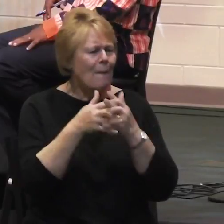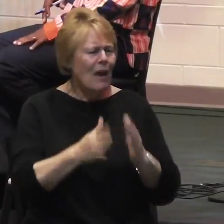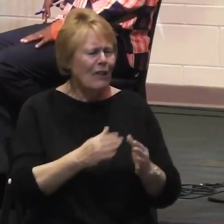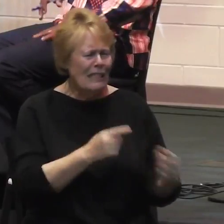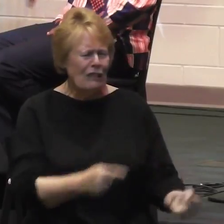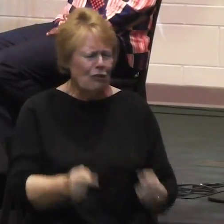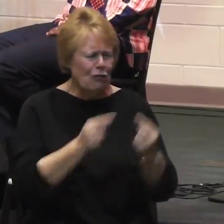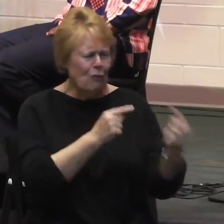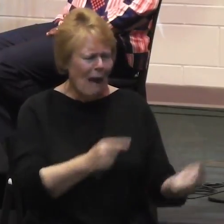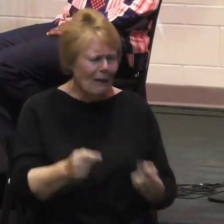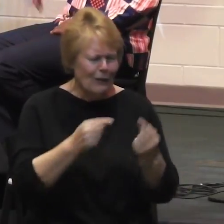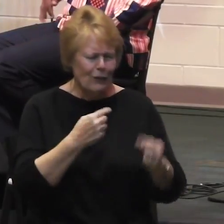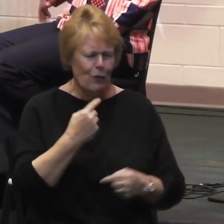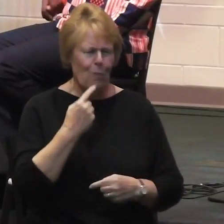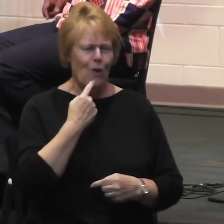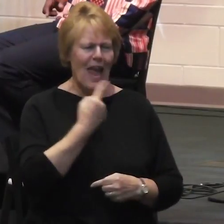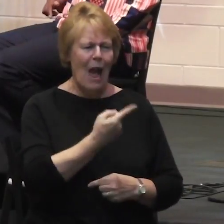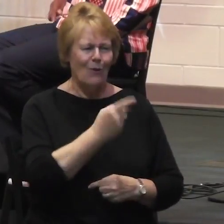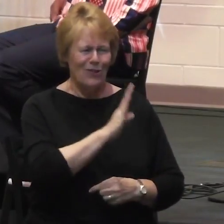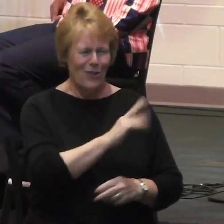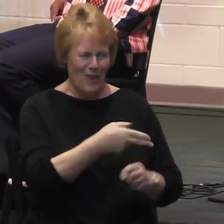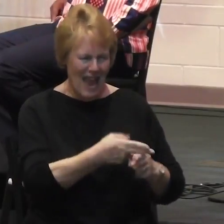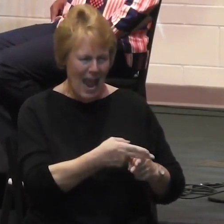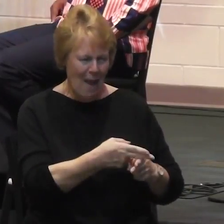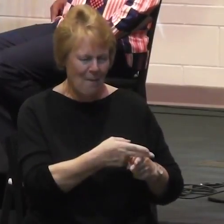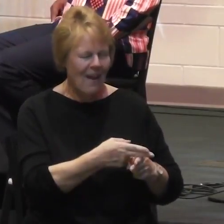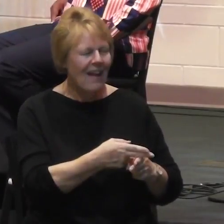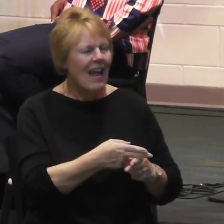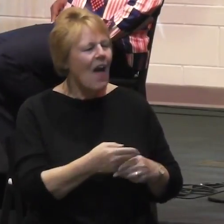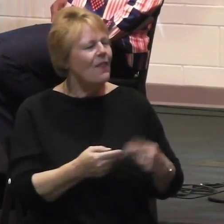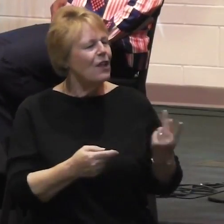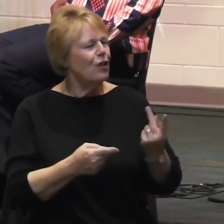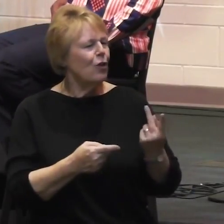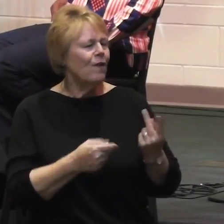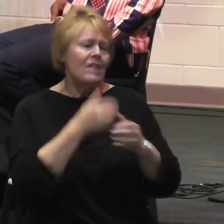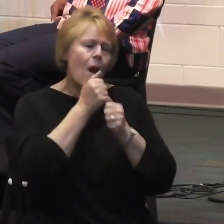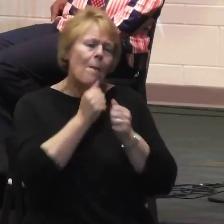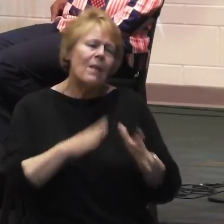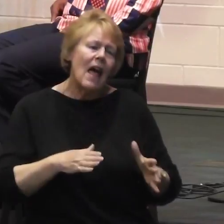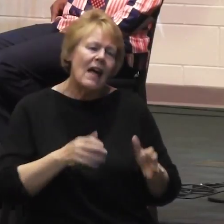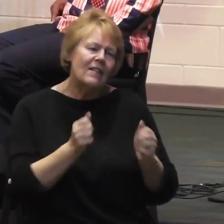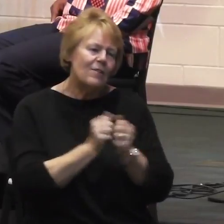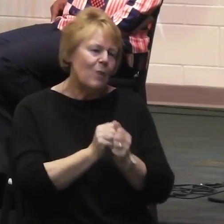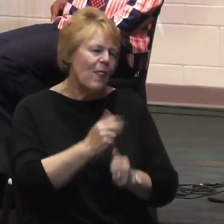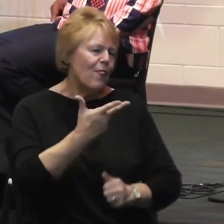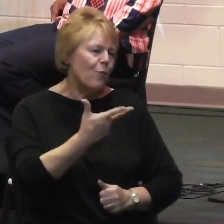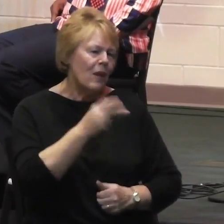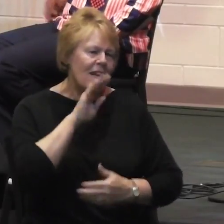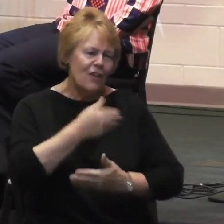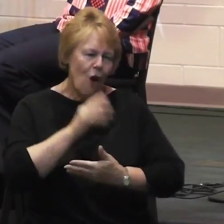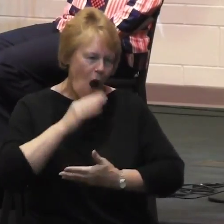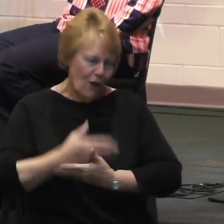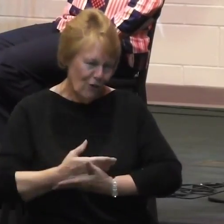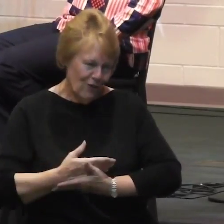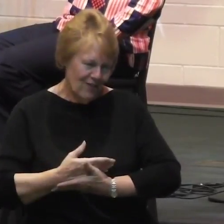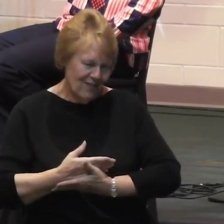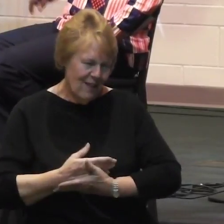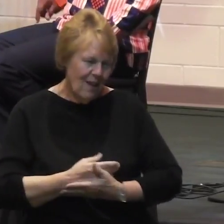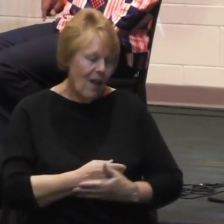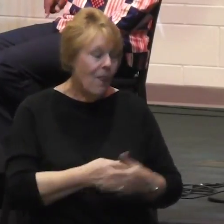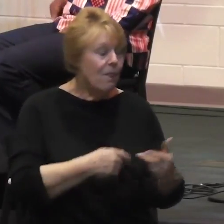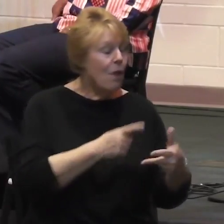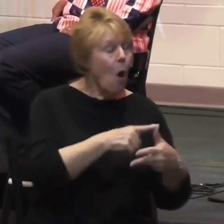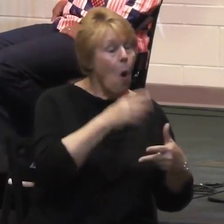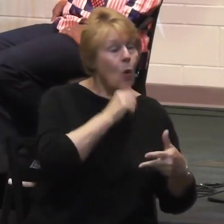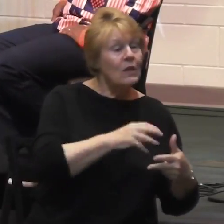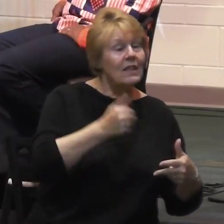I think you guys are doing fine. And we are blessed with three daughters. Mercy, who is 17. I think you can guess which one